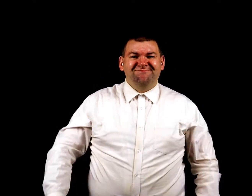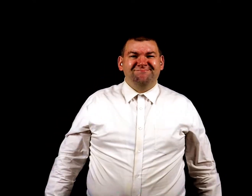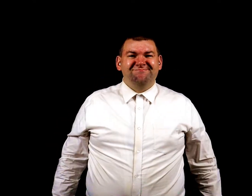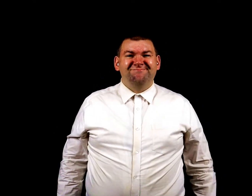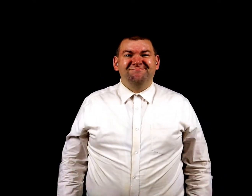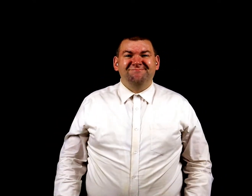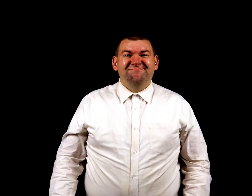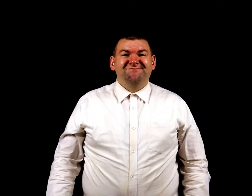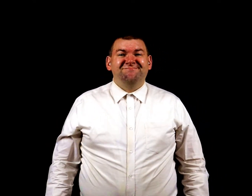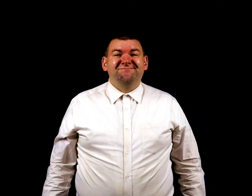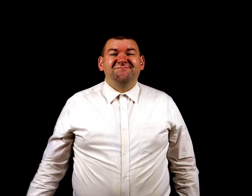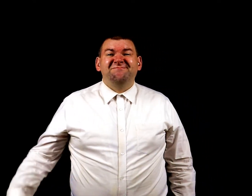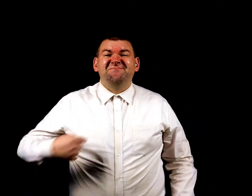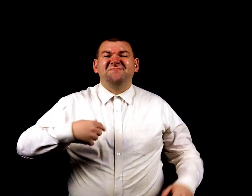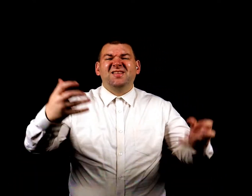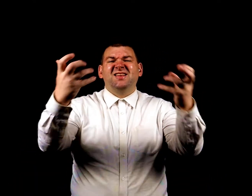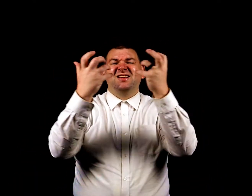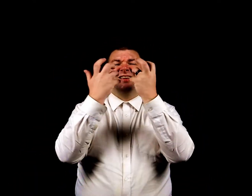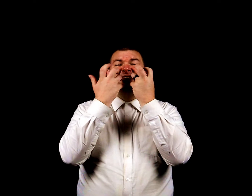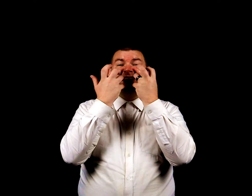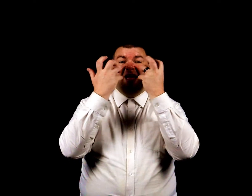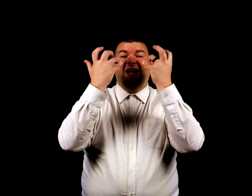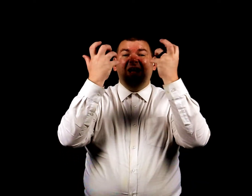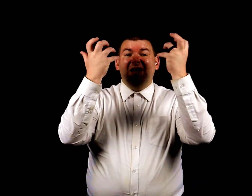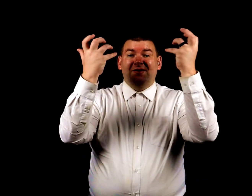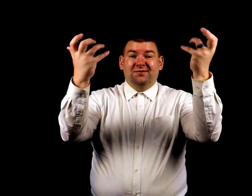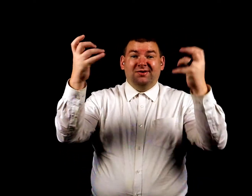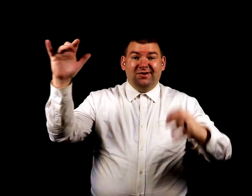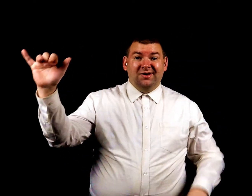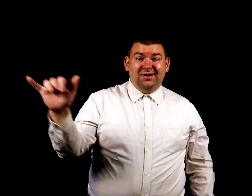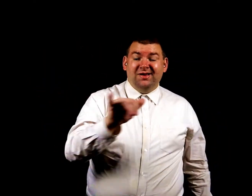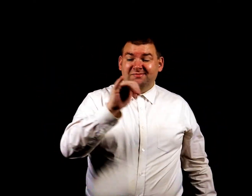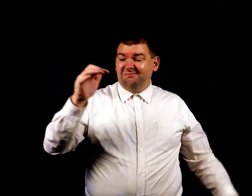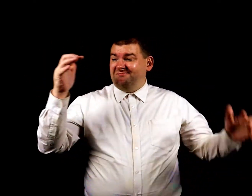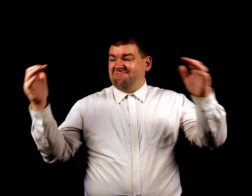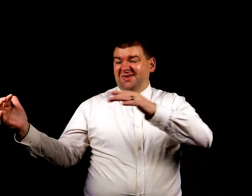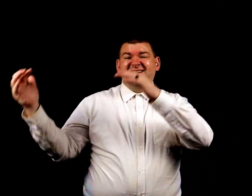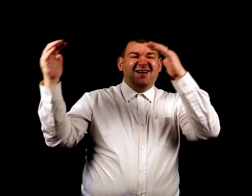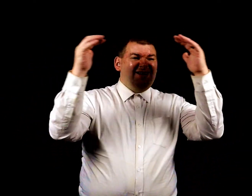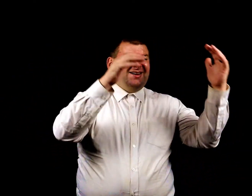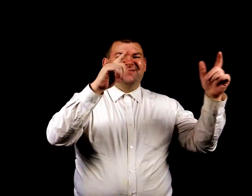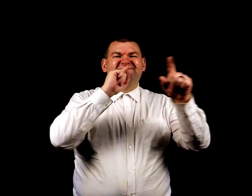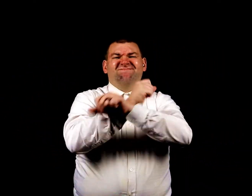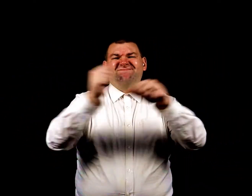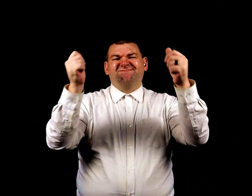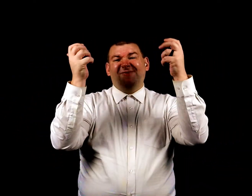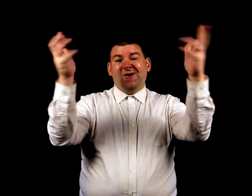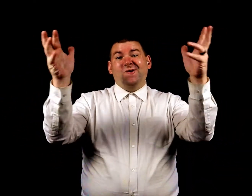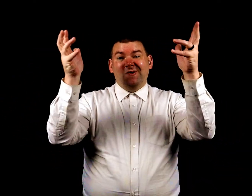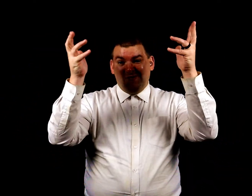I'm gonna shout like the battle is over